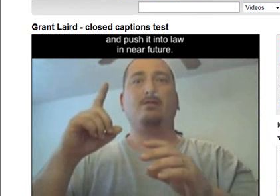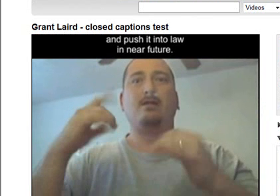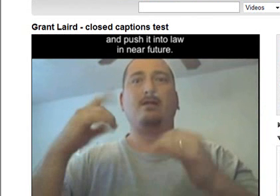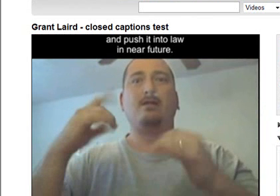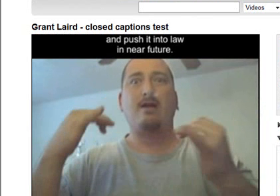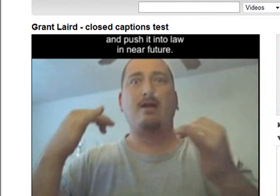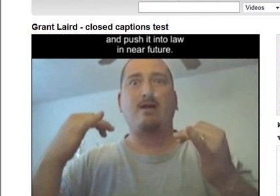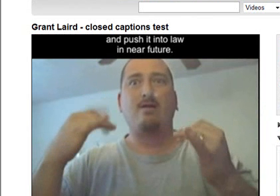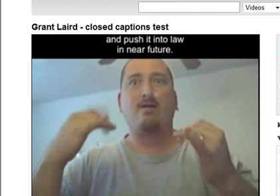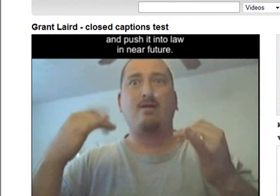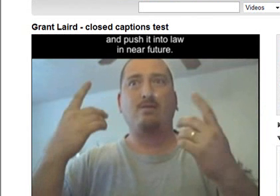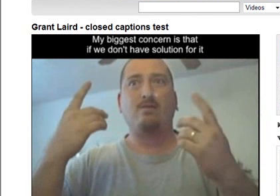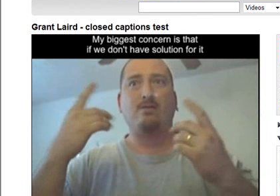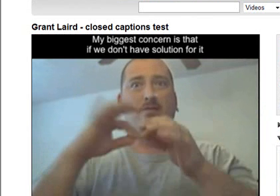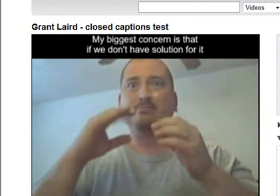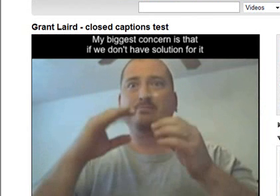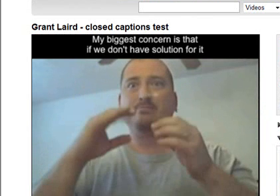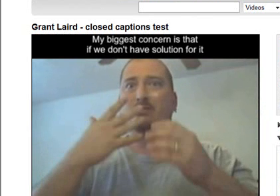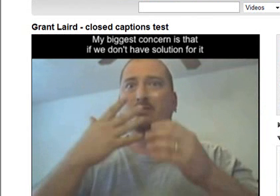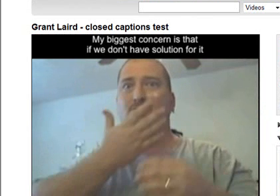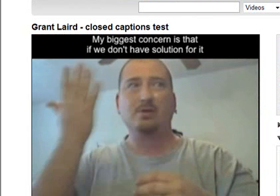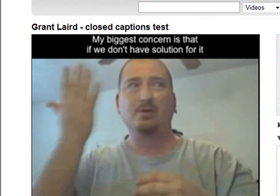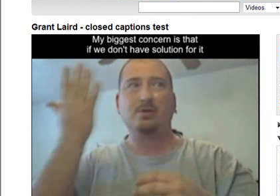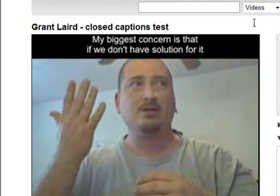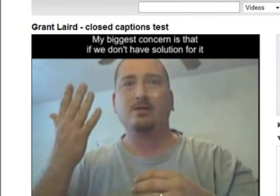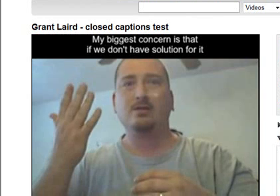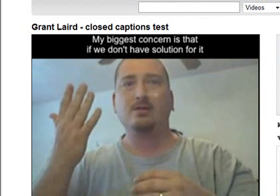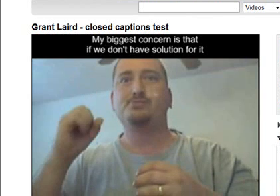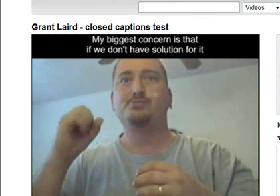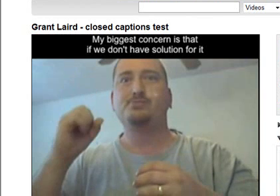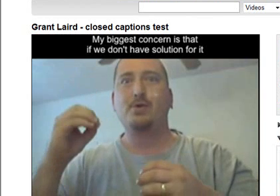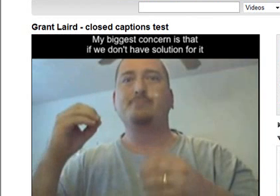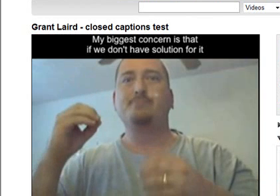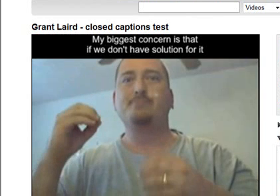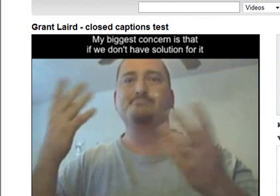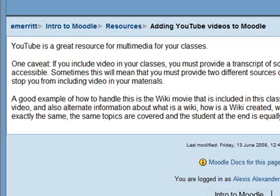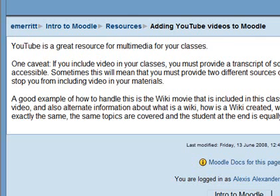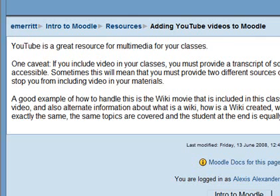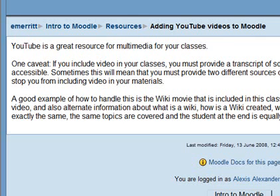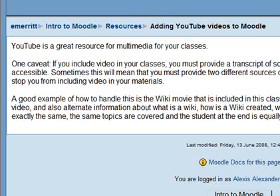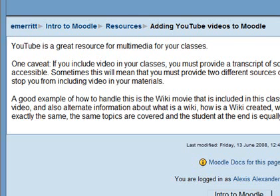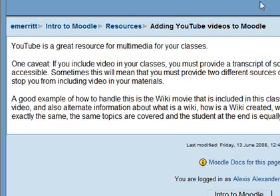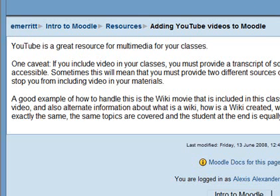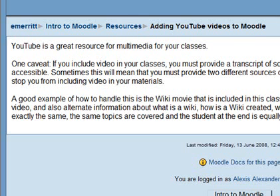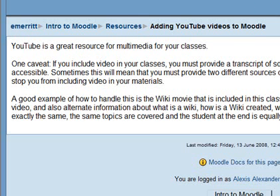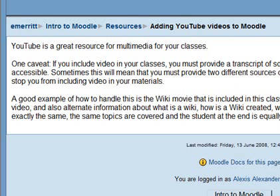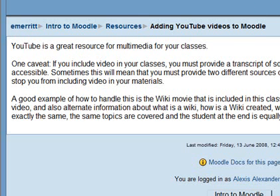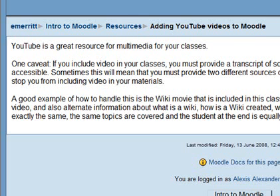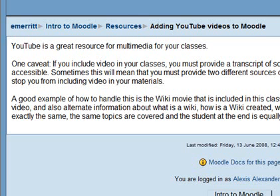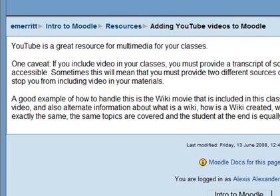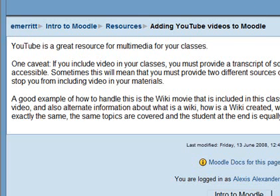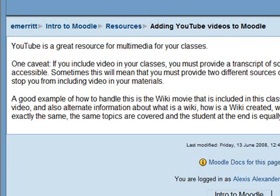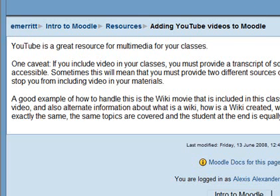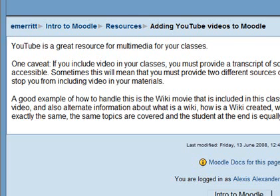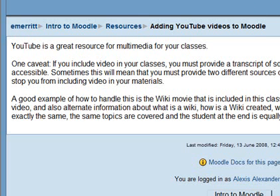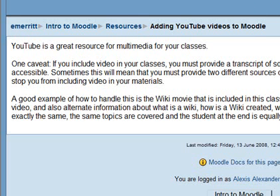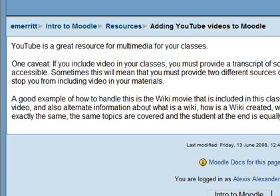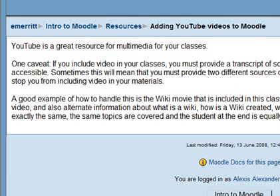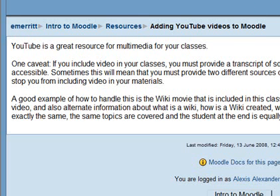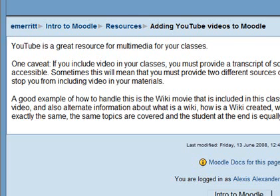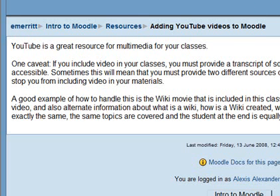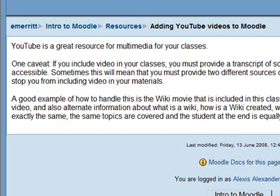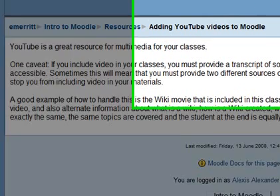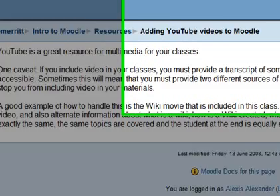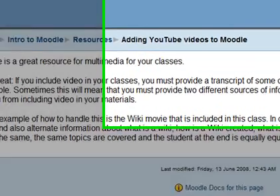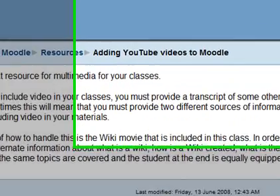mouse and choose copy alright so now I'm gonna go back to my Moodle course and in this